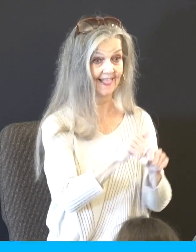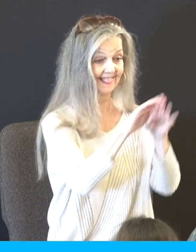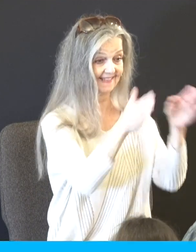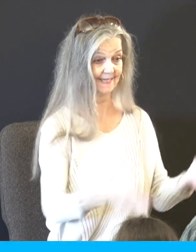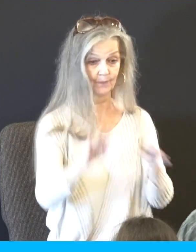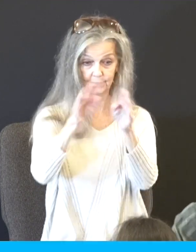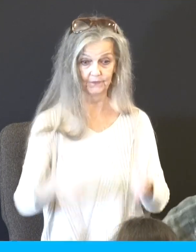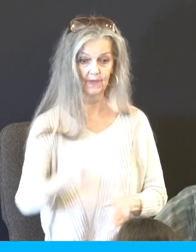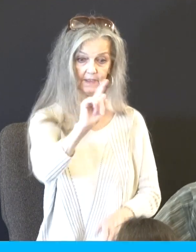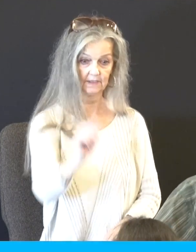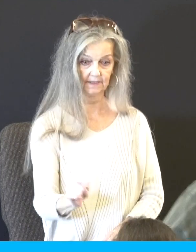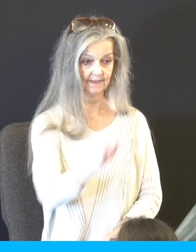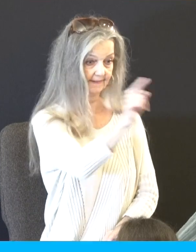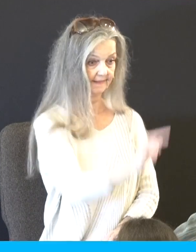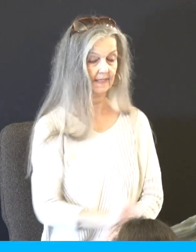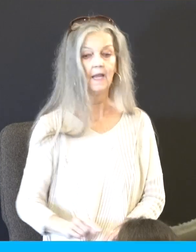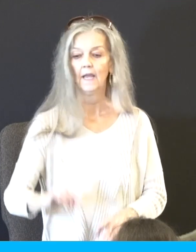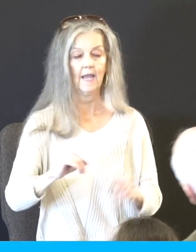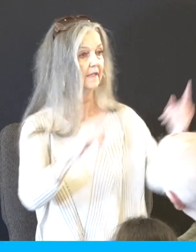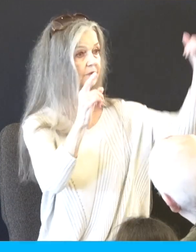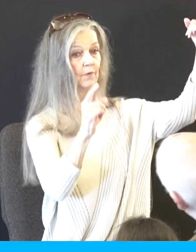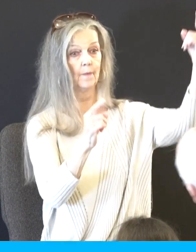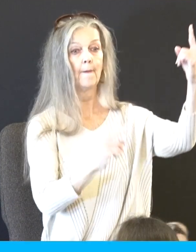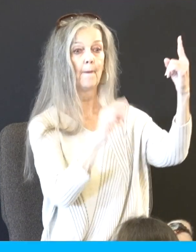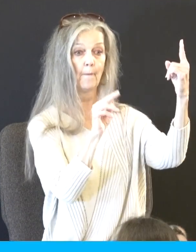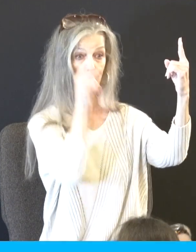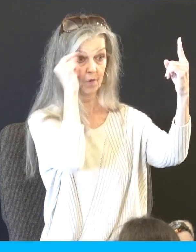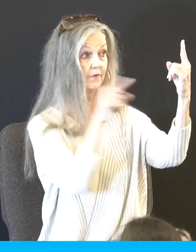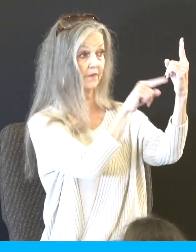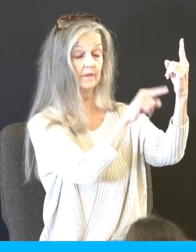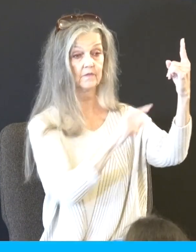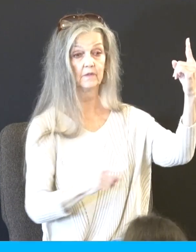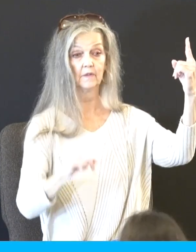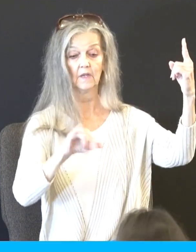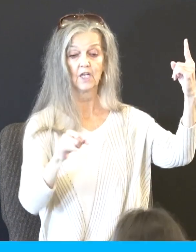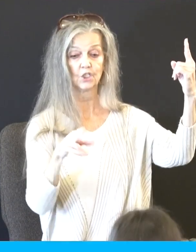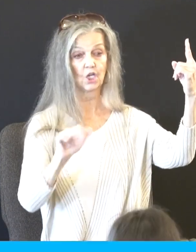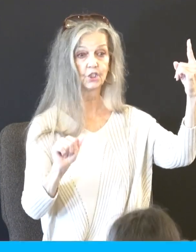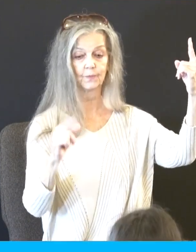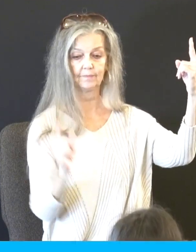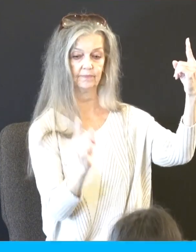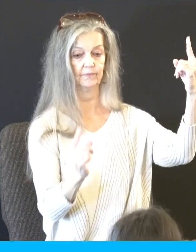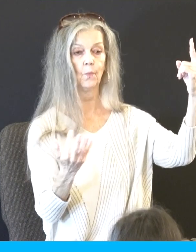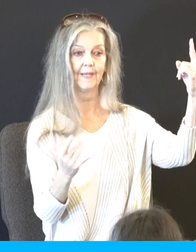When Joshua heard the noise of the people as they shouted, he said unto Moses, remember, Joshua was part of the way up, waiting 40 days.